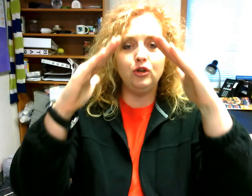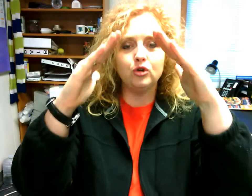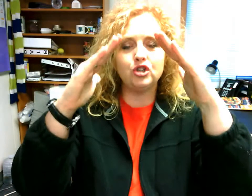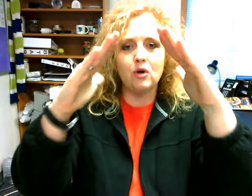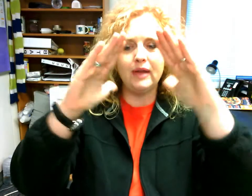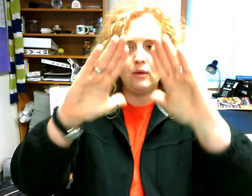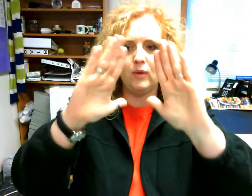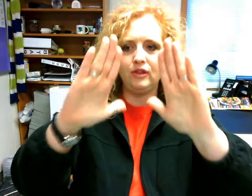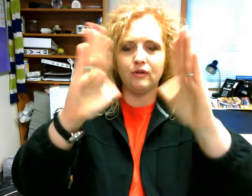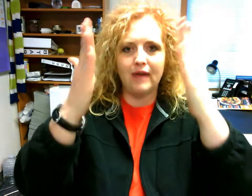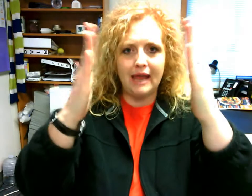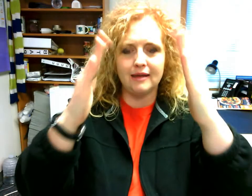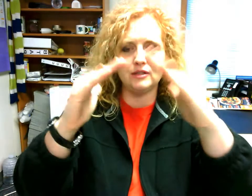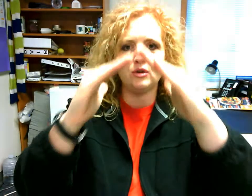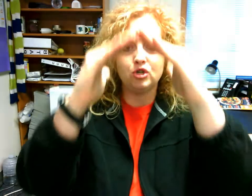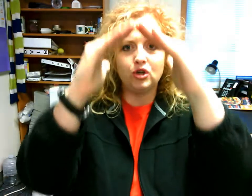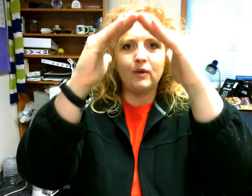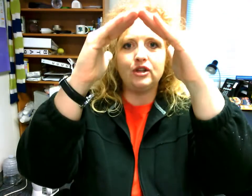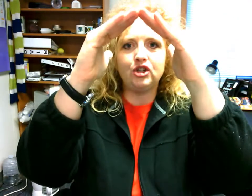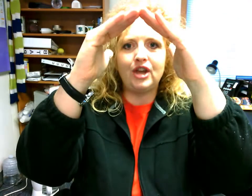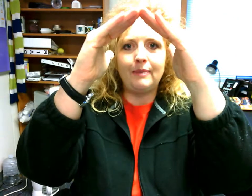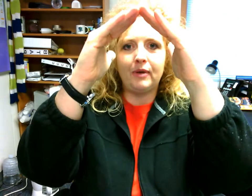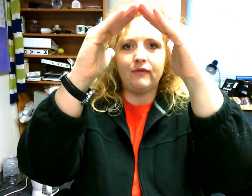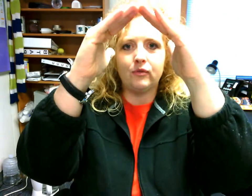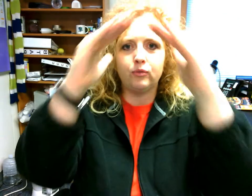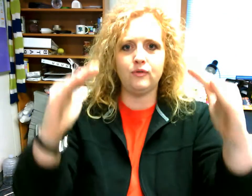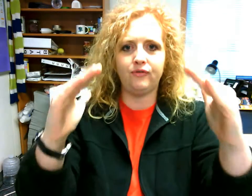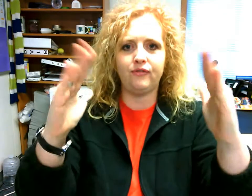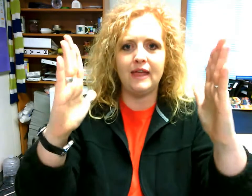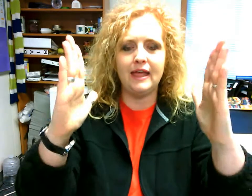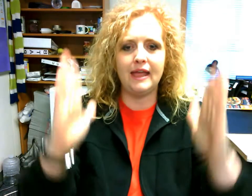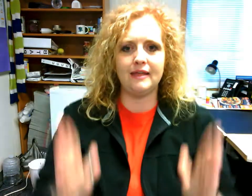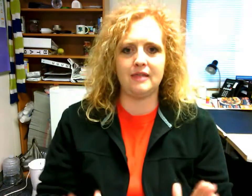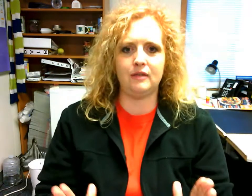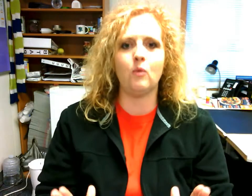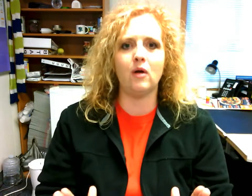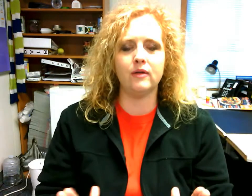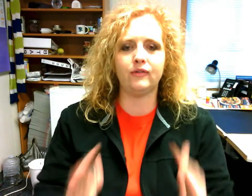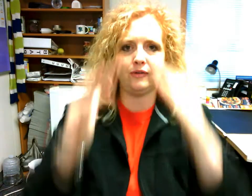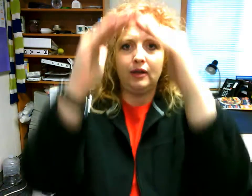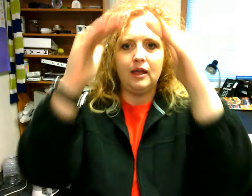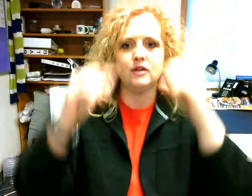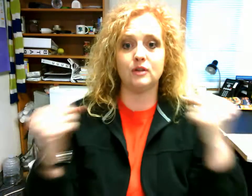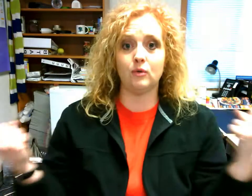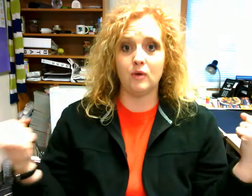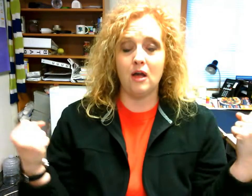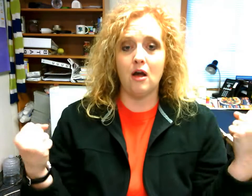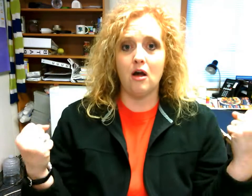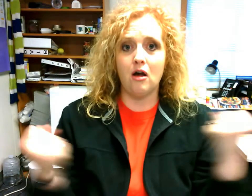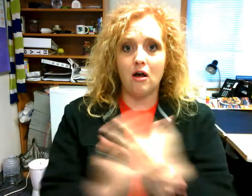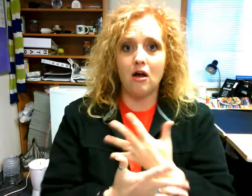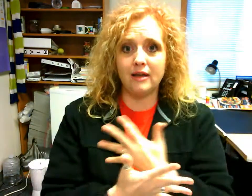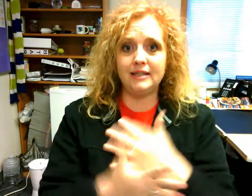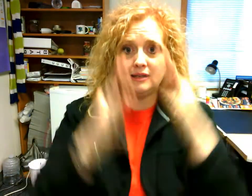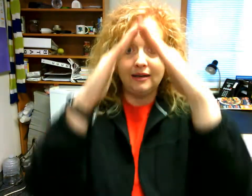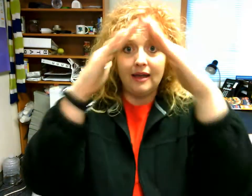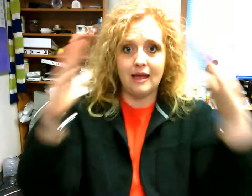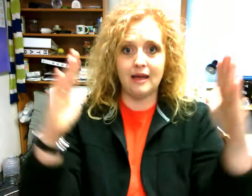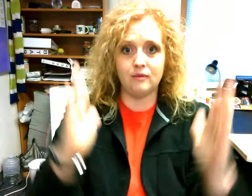you're showing with your hands you're showing the shape of a roof and then the walls so haunted house